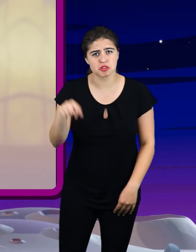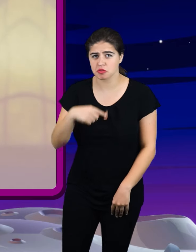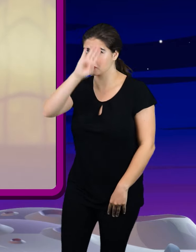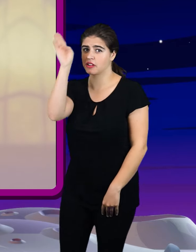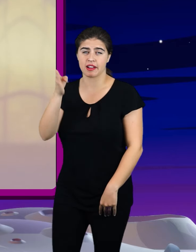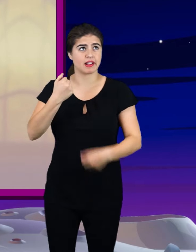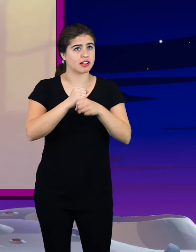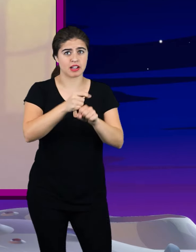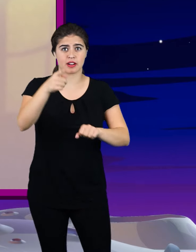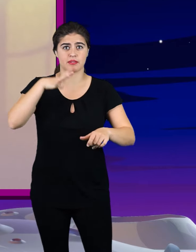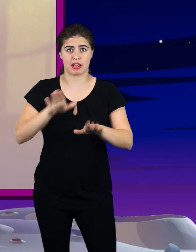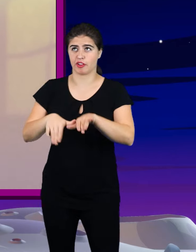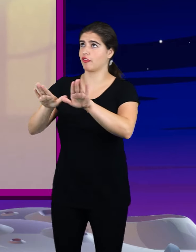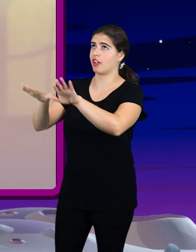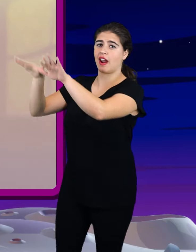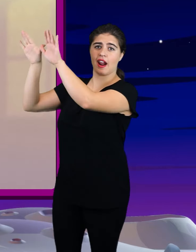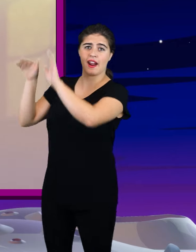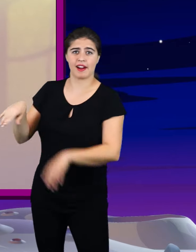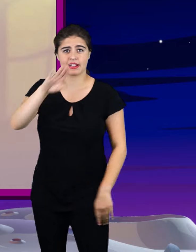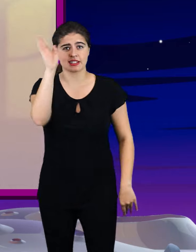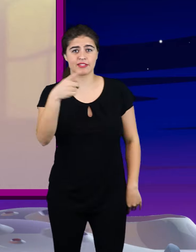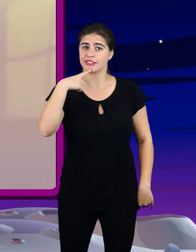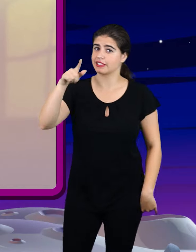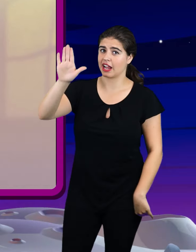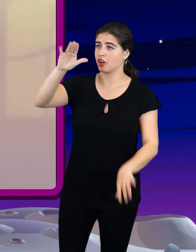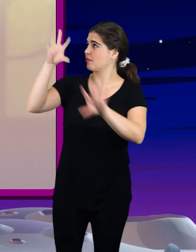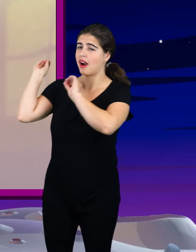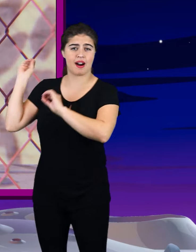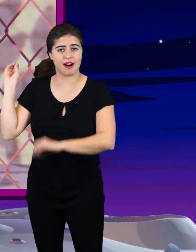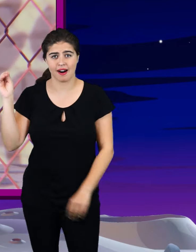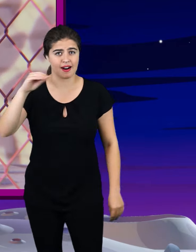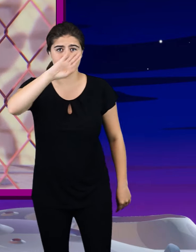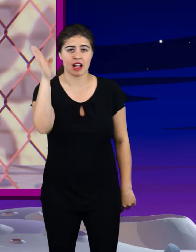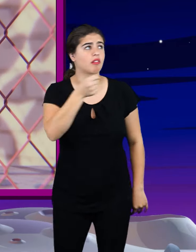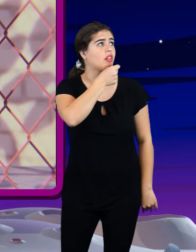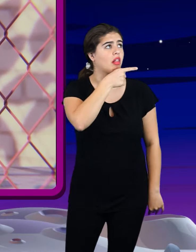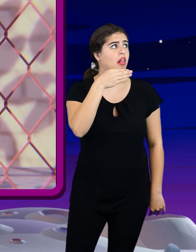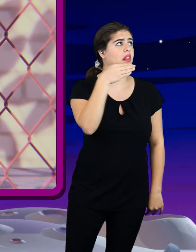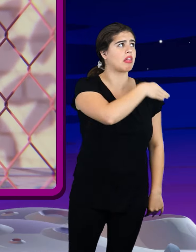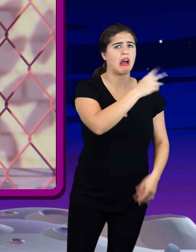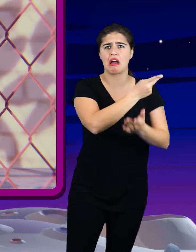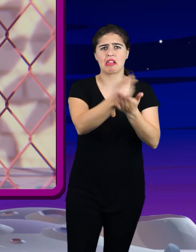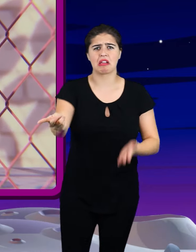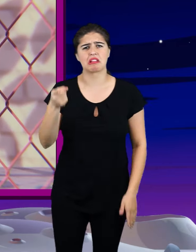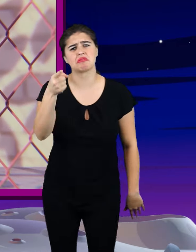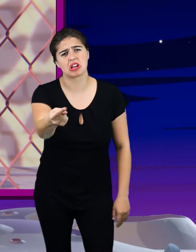Never gonna make you cry Never gonna say goodbye Never gonna turn the light I can